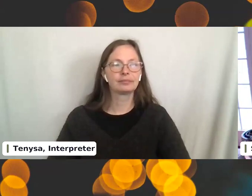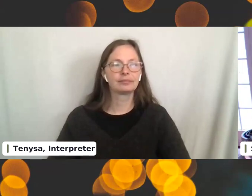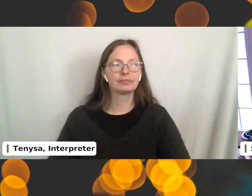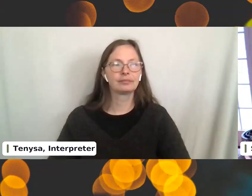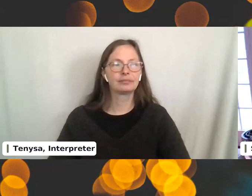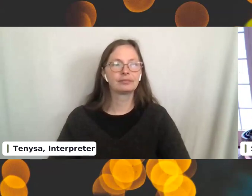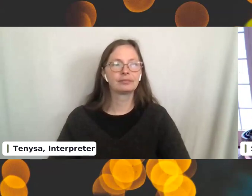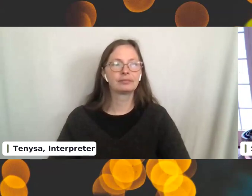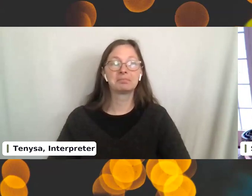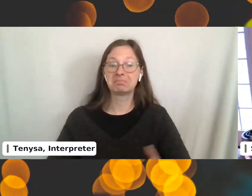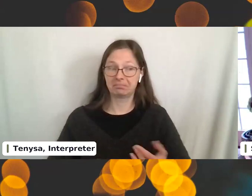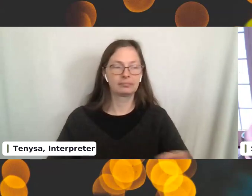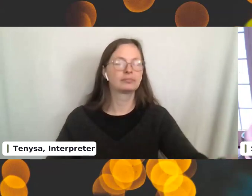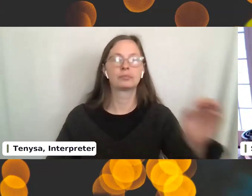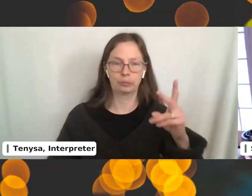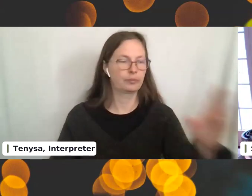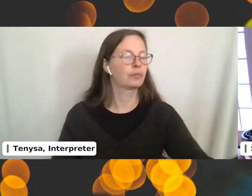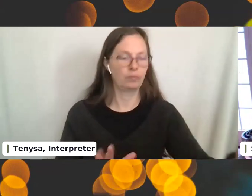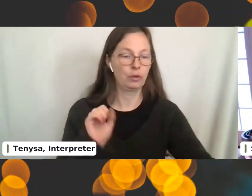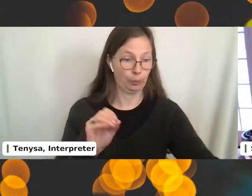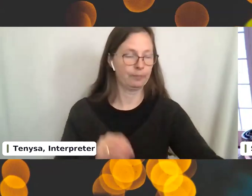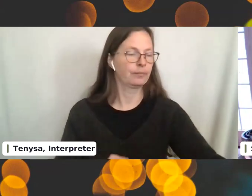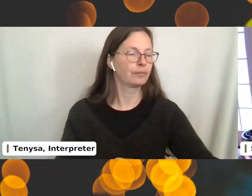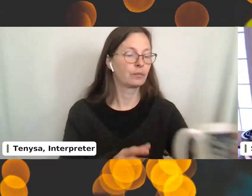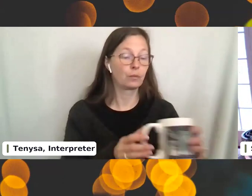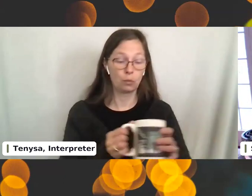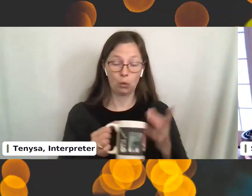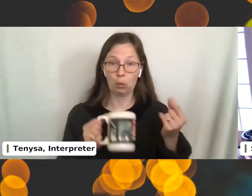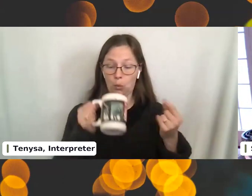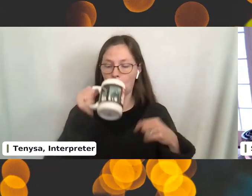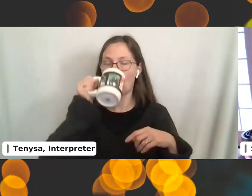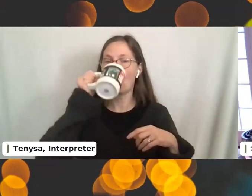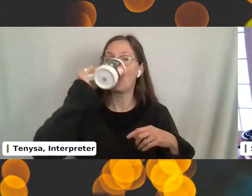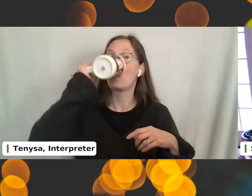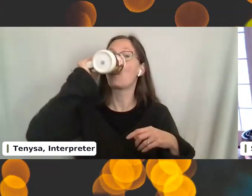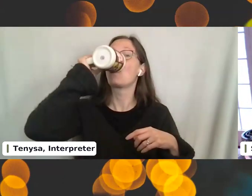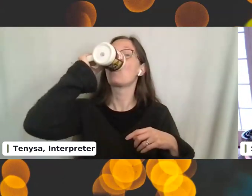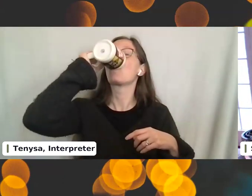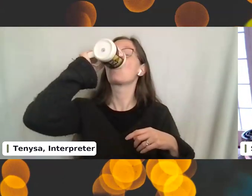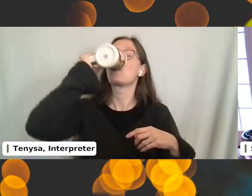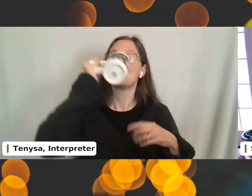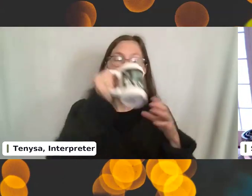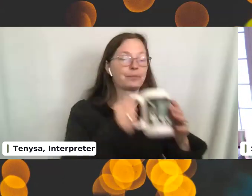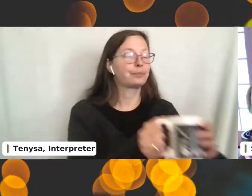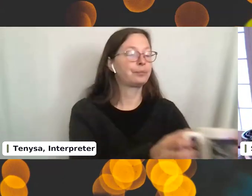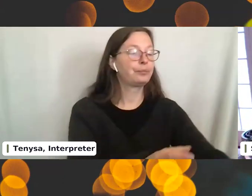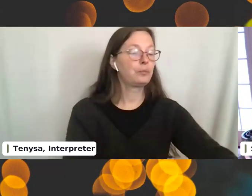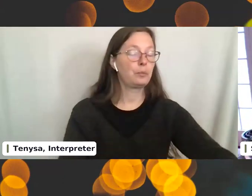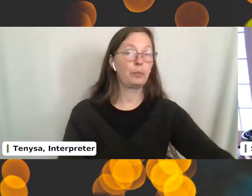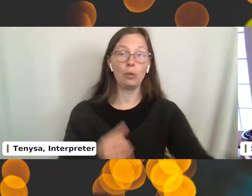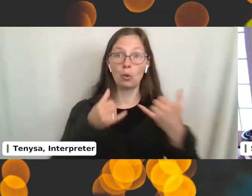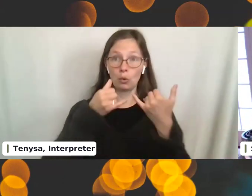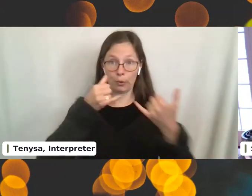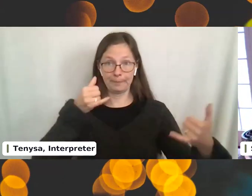Uh, so, okay. So, so what you're going to do is you're going to take your, your yarn. And